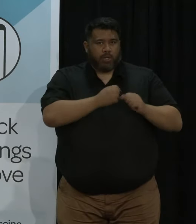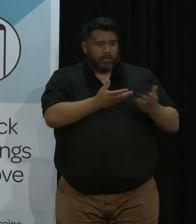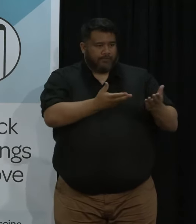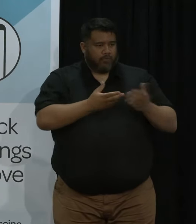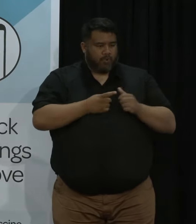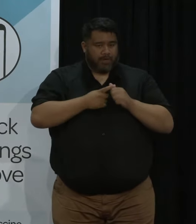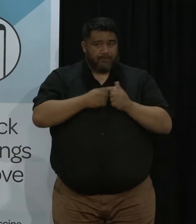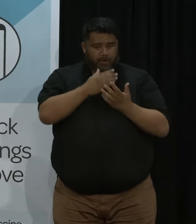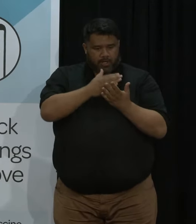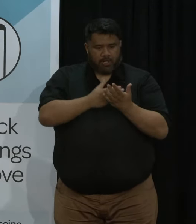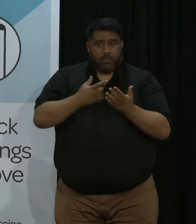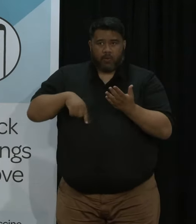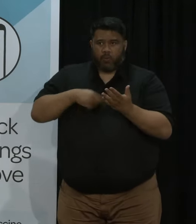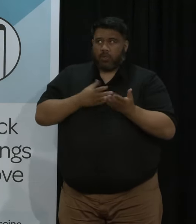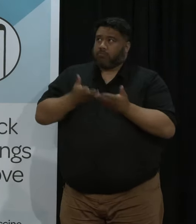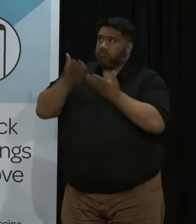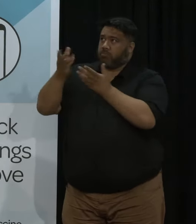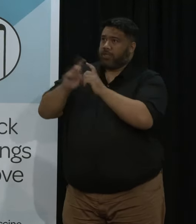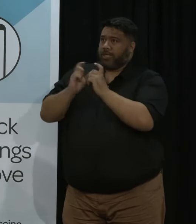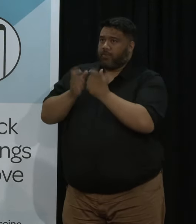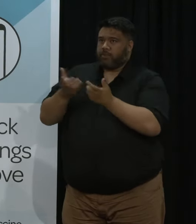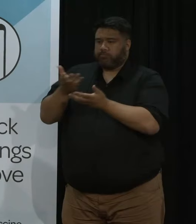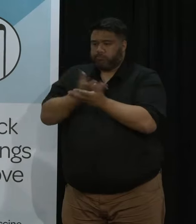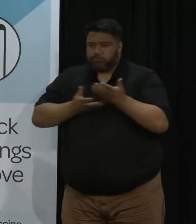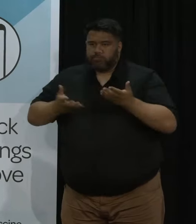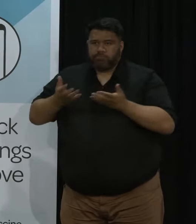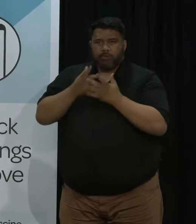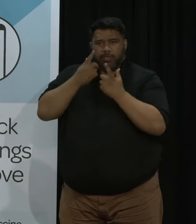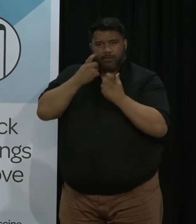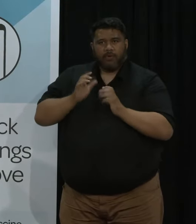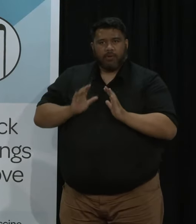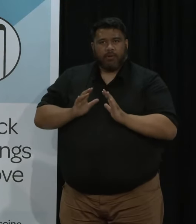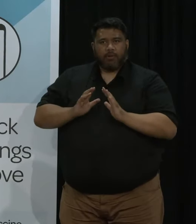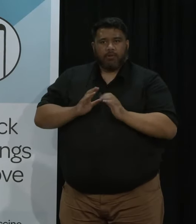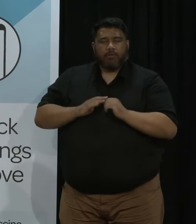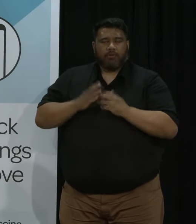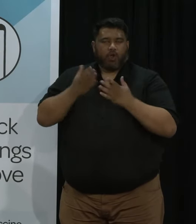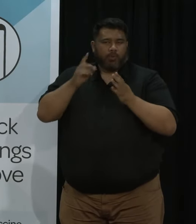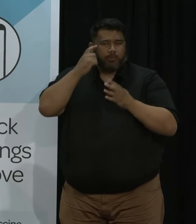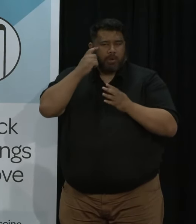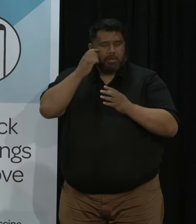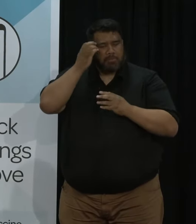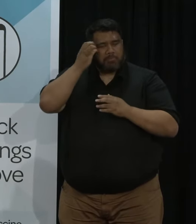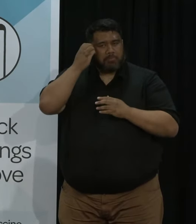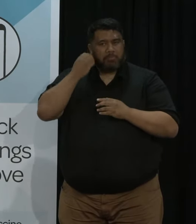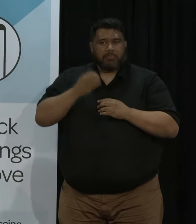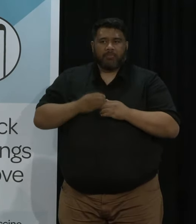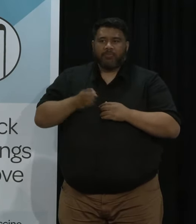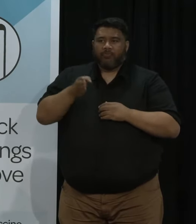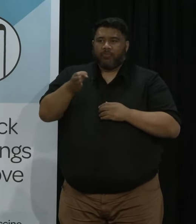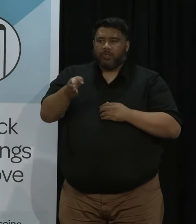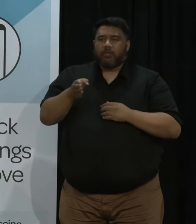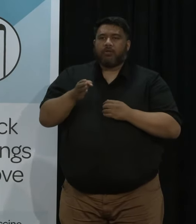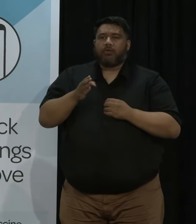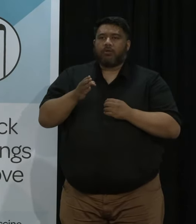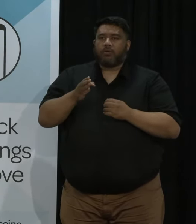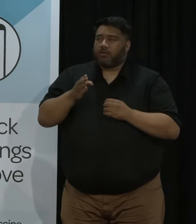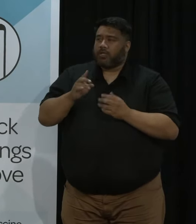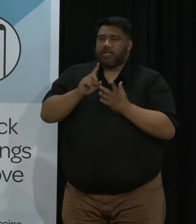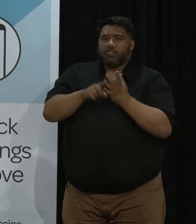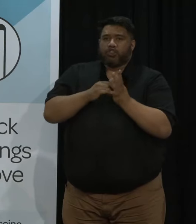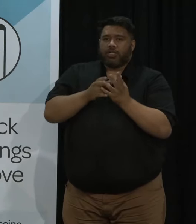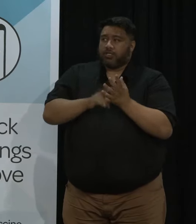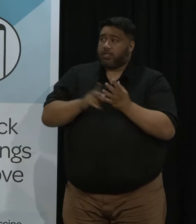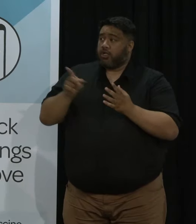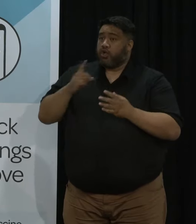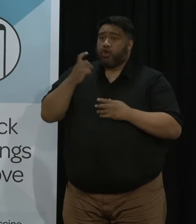as we as we have been to date so I will wait though with an open mind on the advice we receive Prime Minister just in terms of your upcoming nu